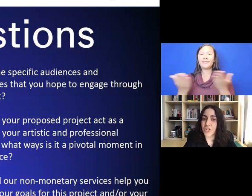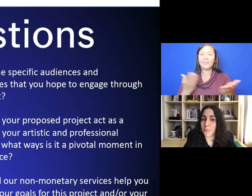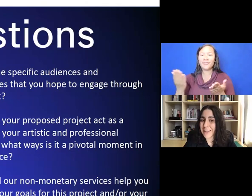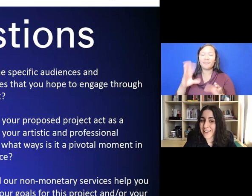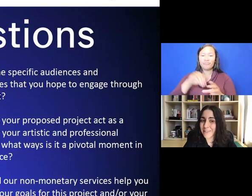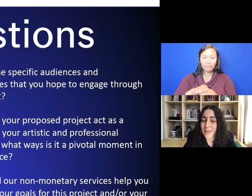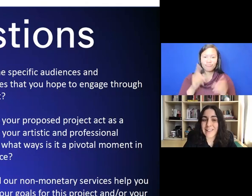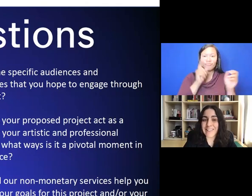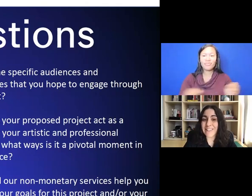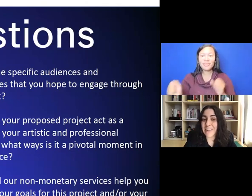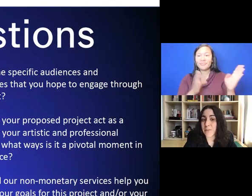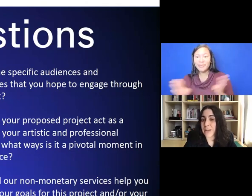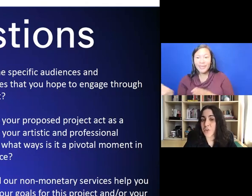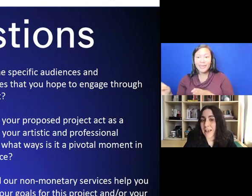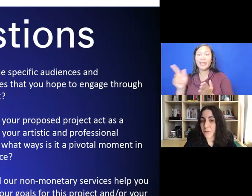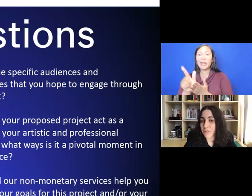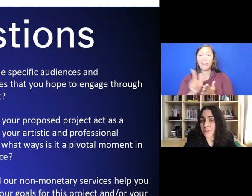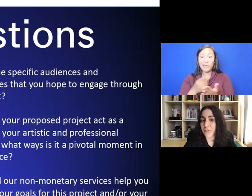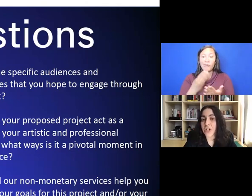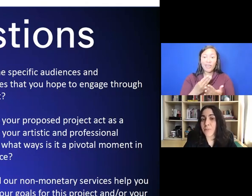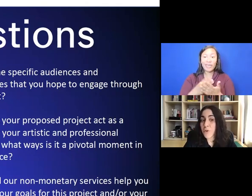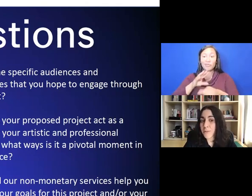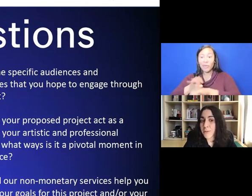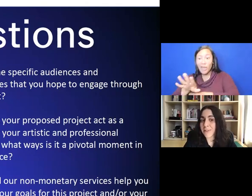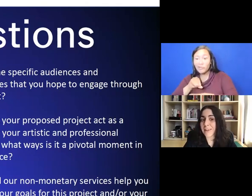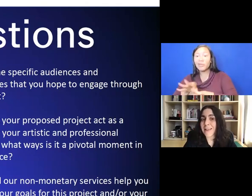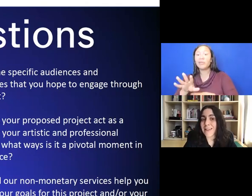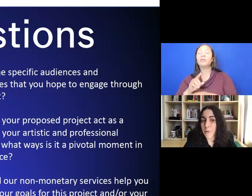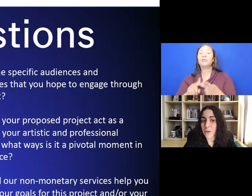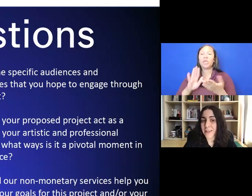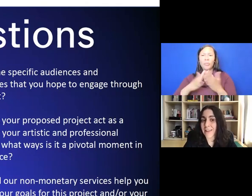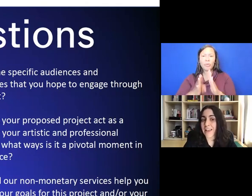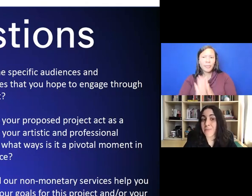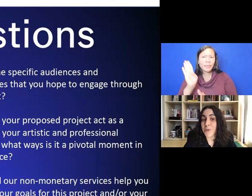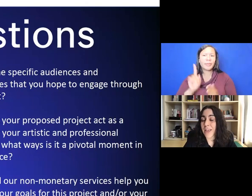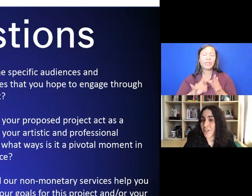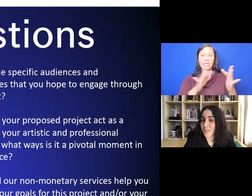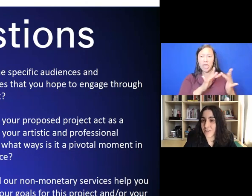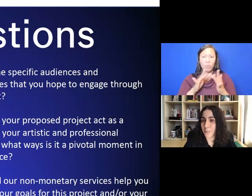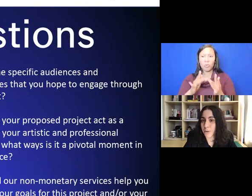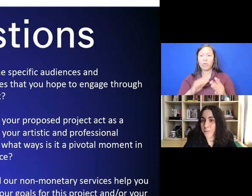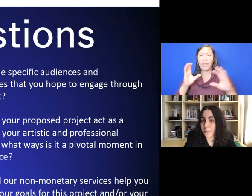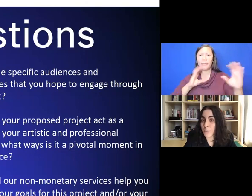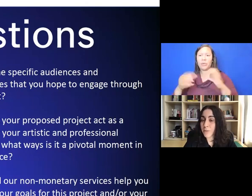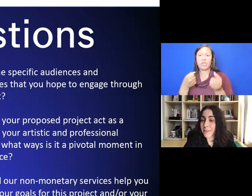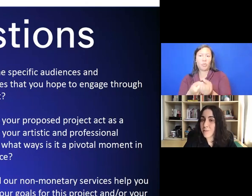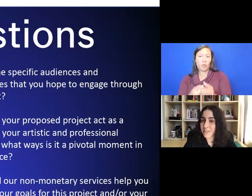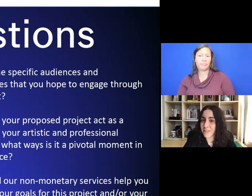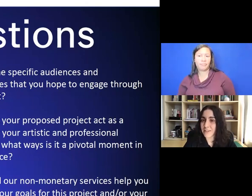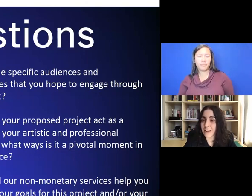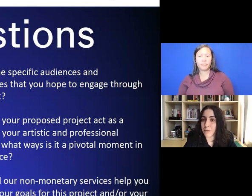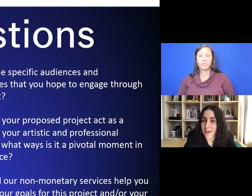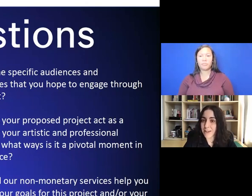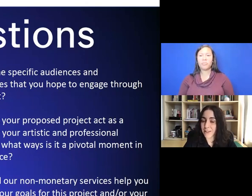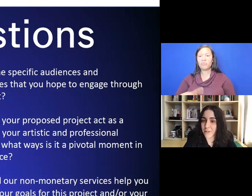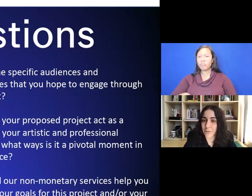strategic planning, legal and financial counsel, community building, networking, and communication support. We're really invested